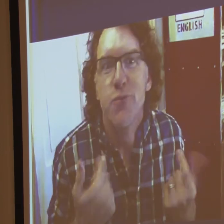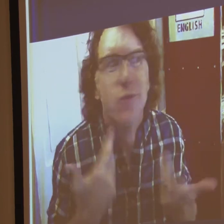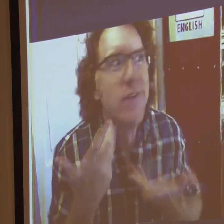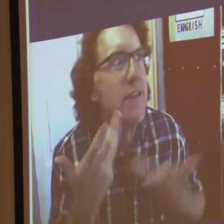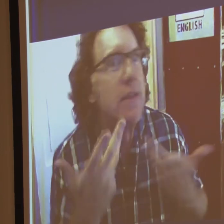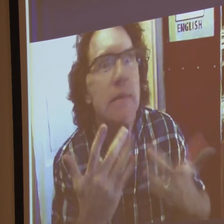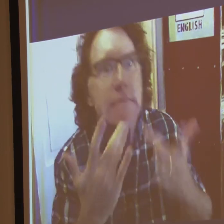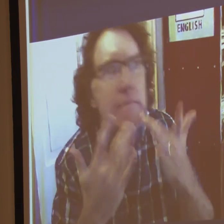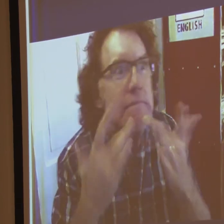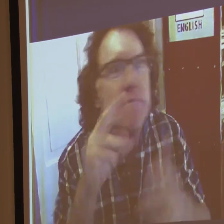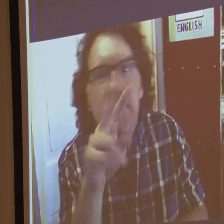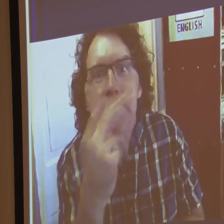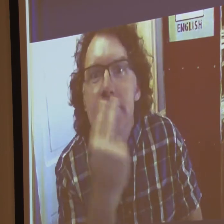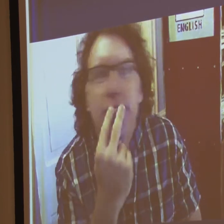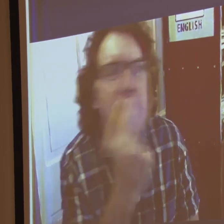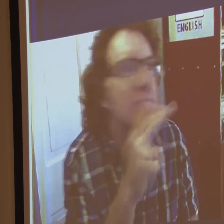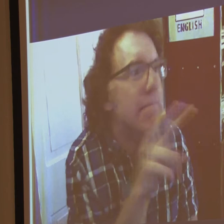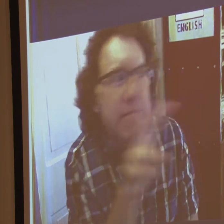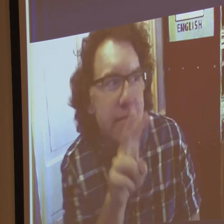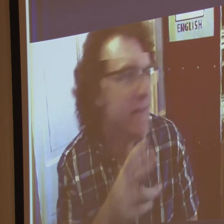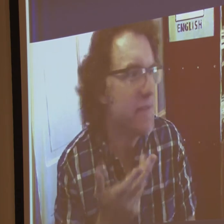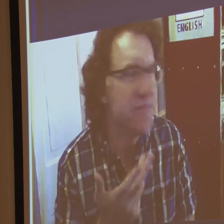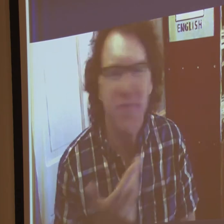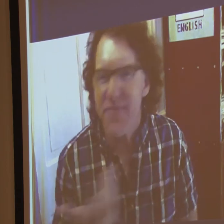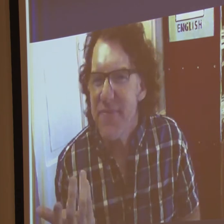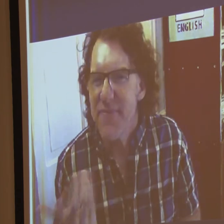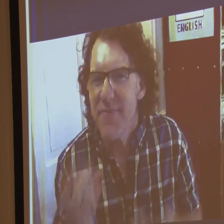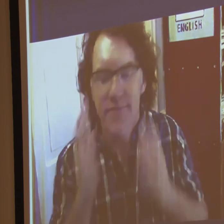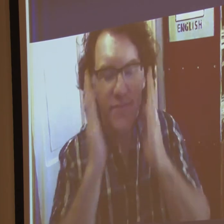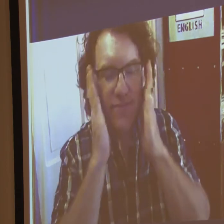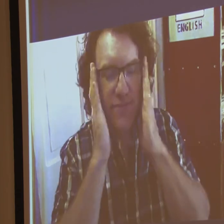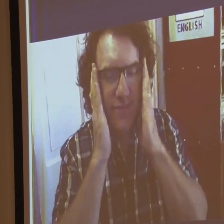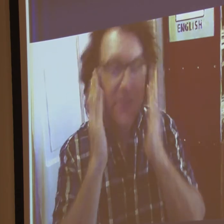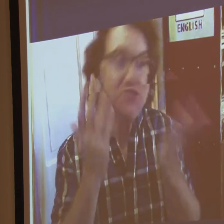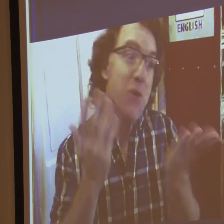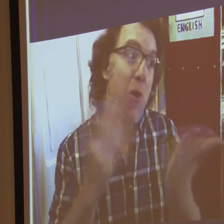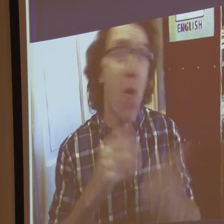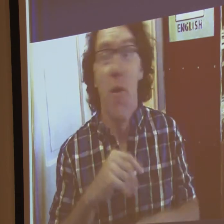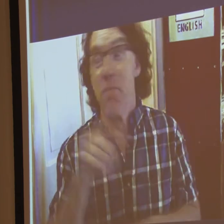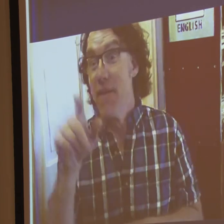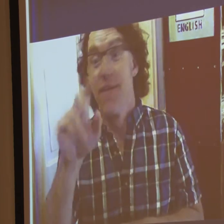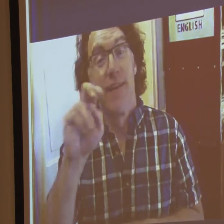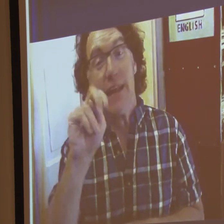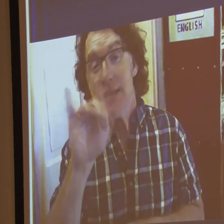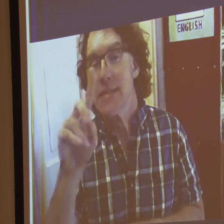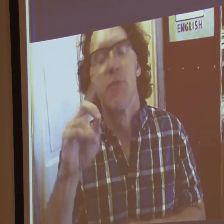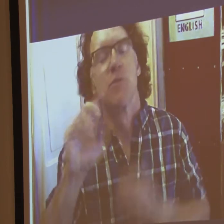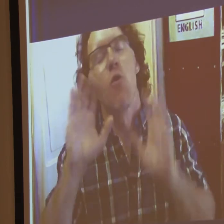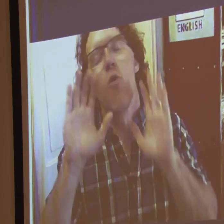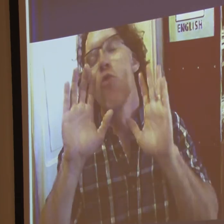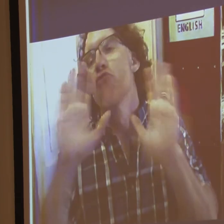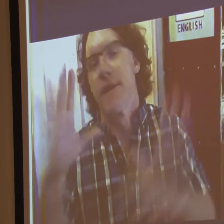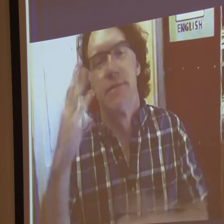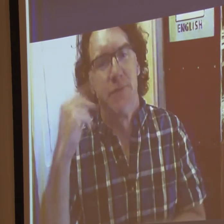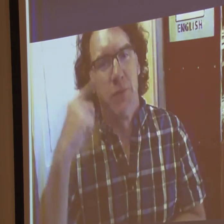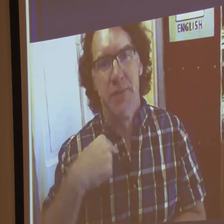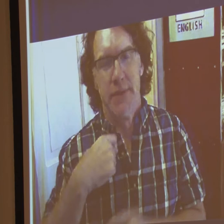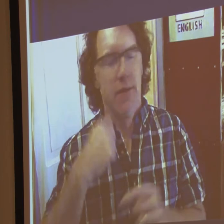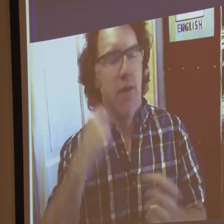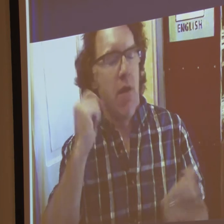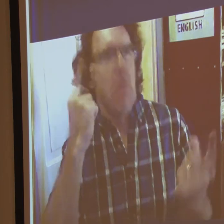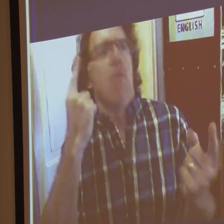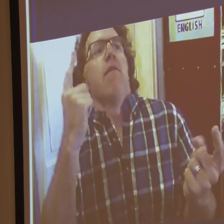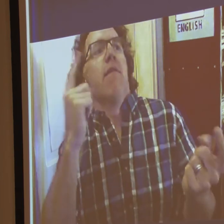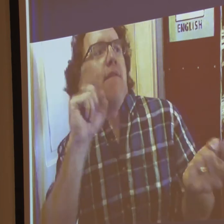You know, if the interpreter wasn't there in the classroom, I had to read my classmates' lips. And that wasn't always fun. But at NTID,